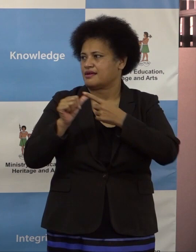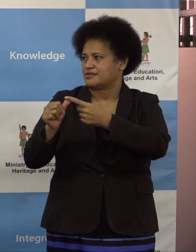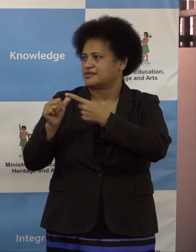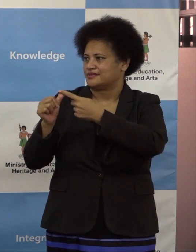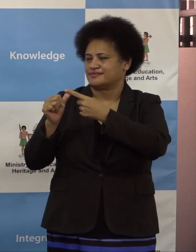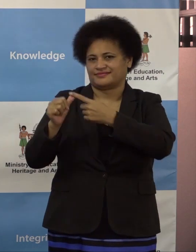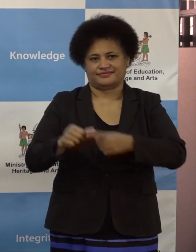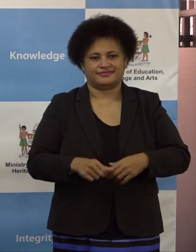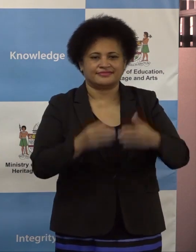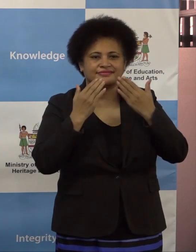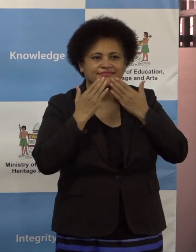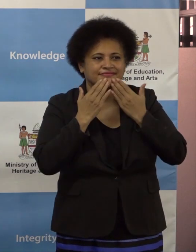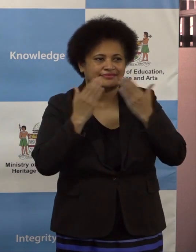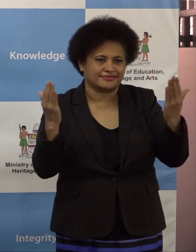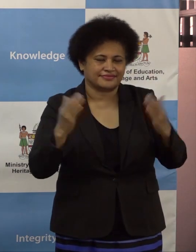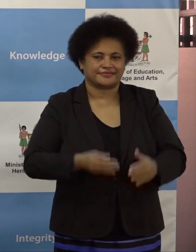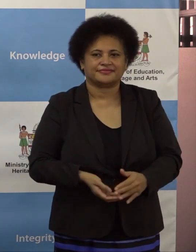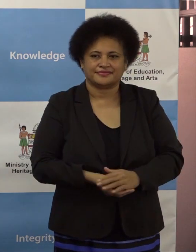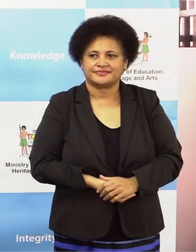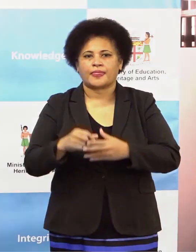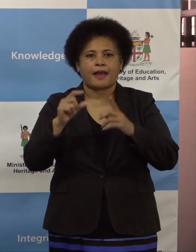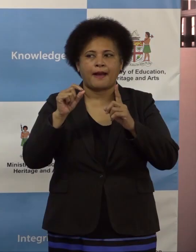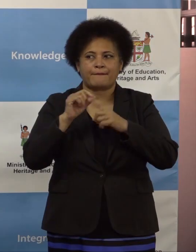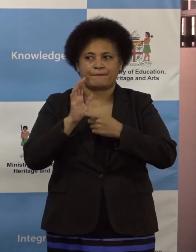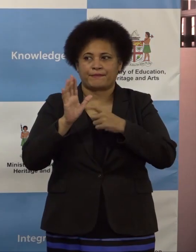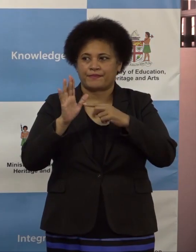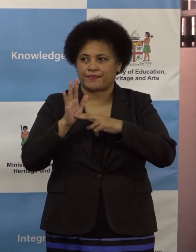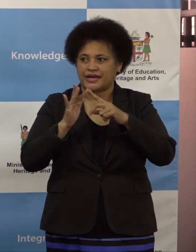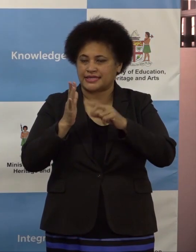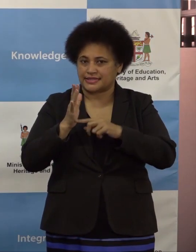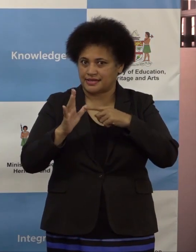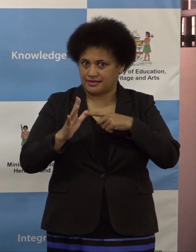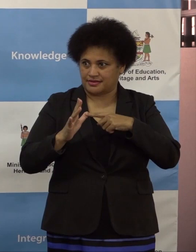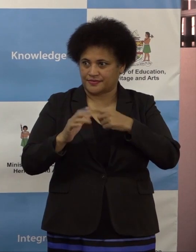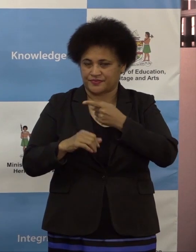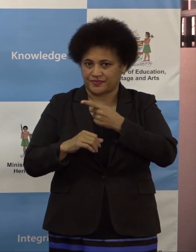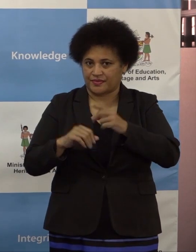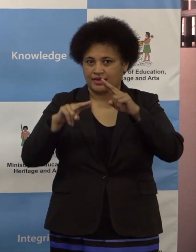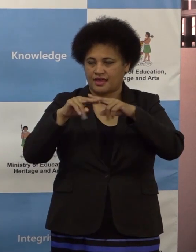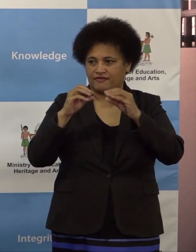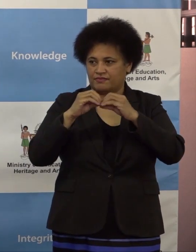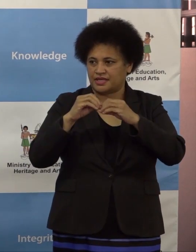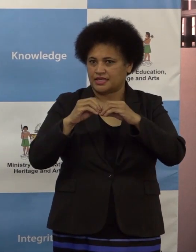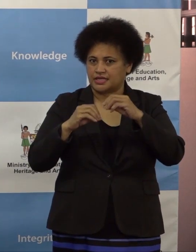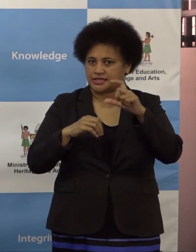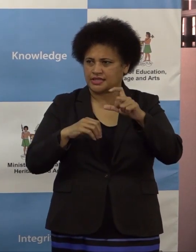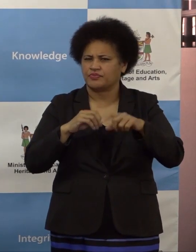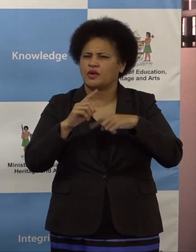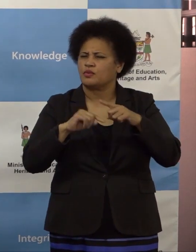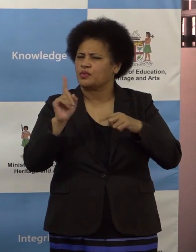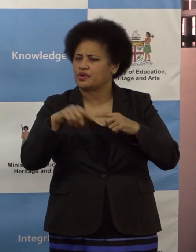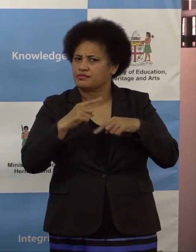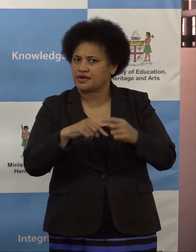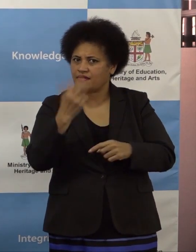So thank you. Thank you very much. Thank you. The 5,100 thank you just to have received only one dose. Will they still be raised